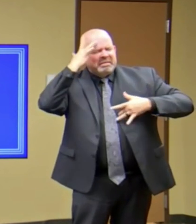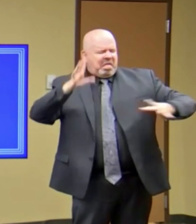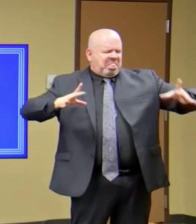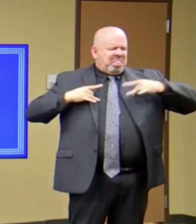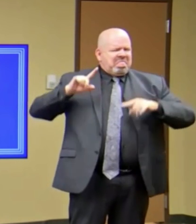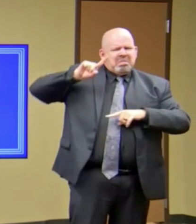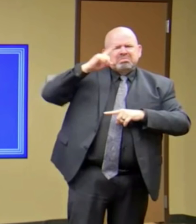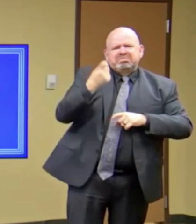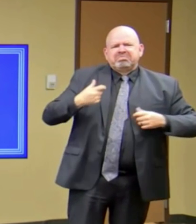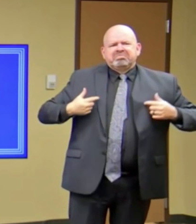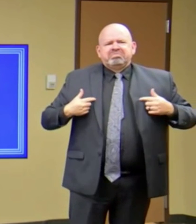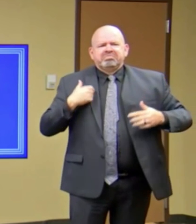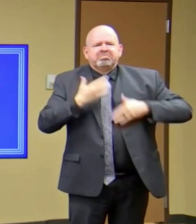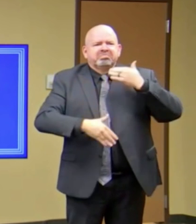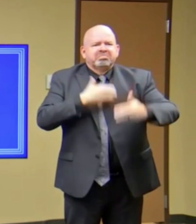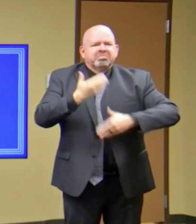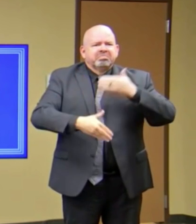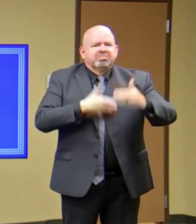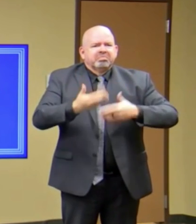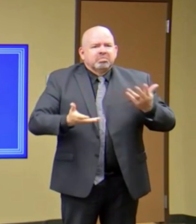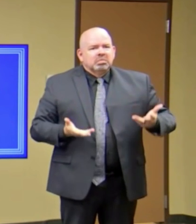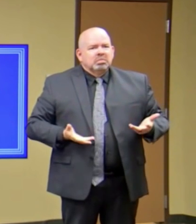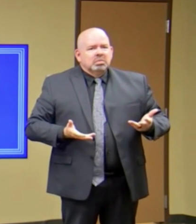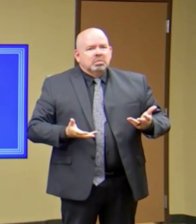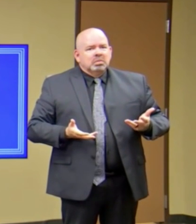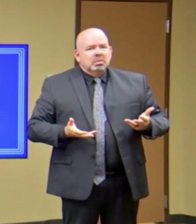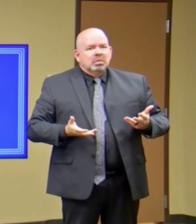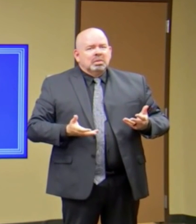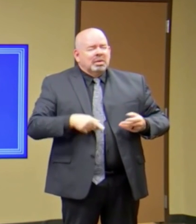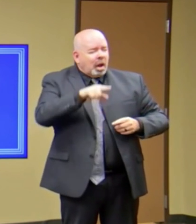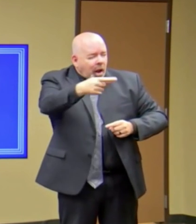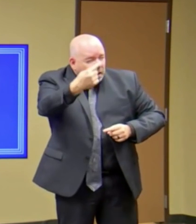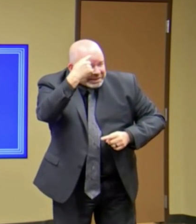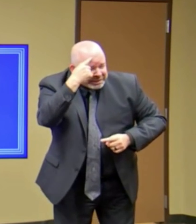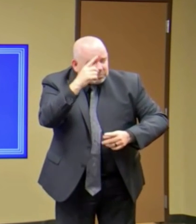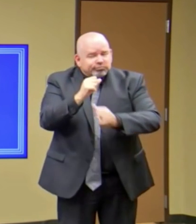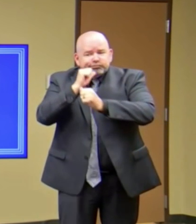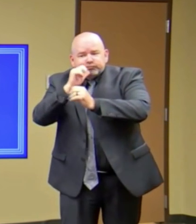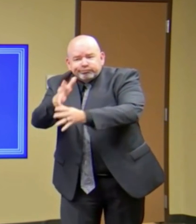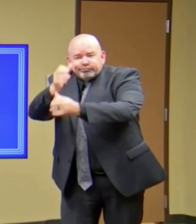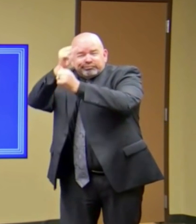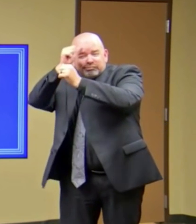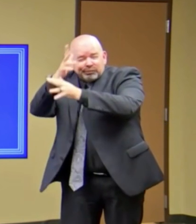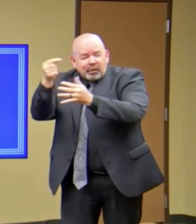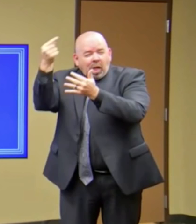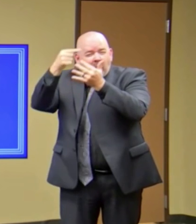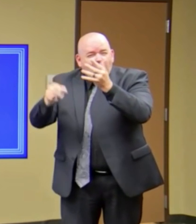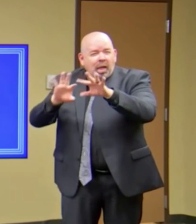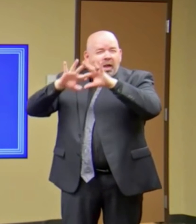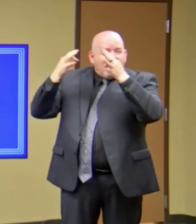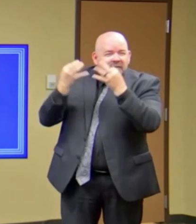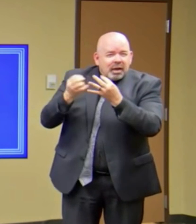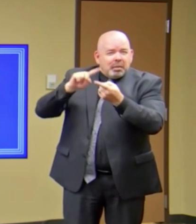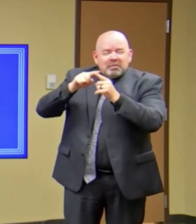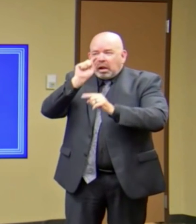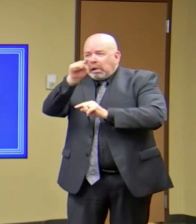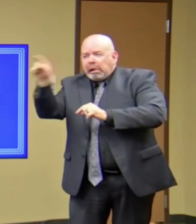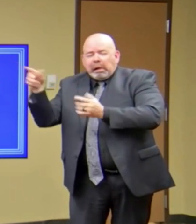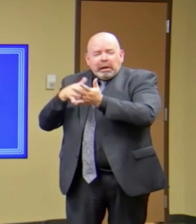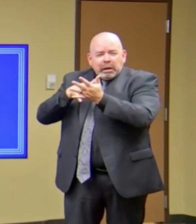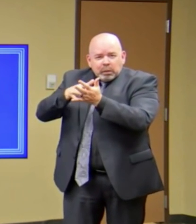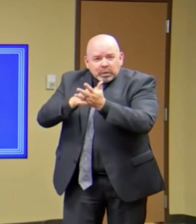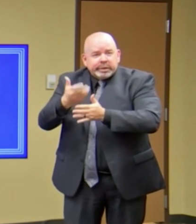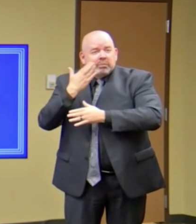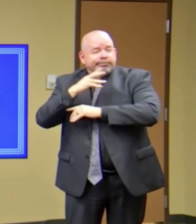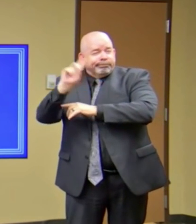Protect Nana, Grandpa, and Meemaw, okay? Because there are people out there who fall